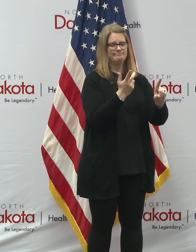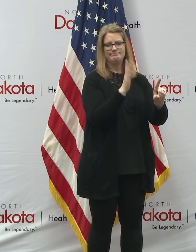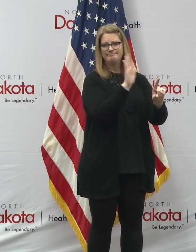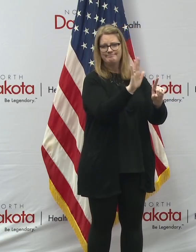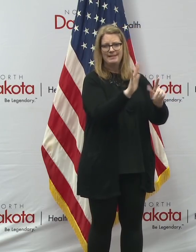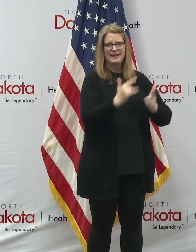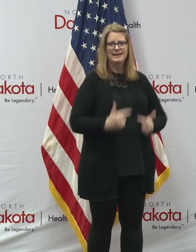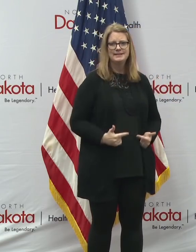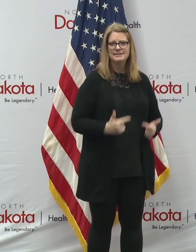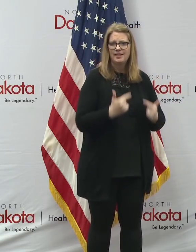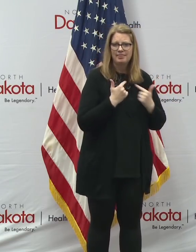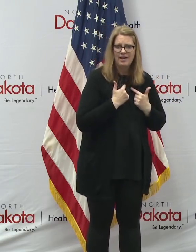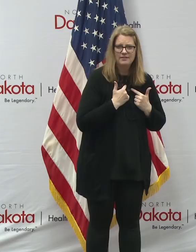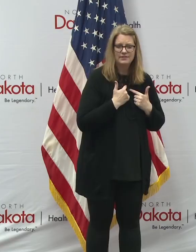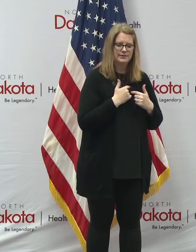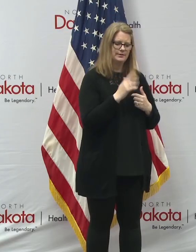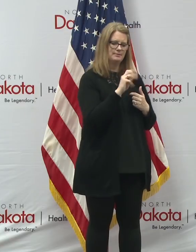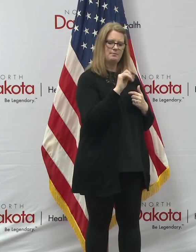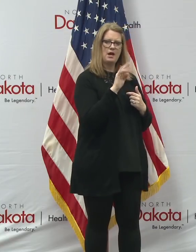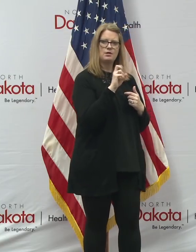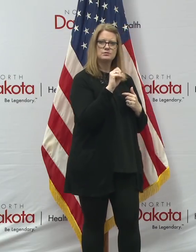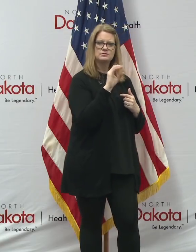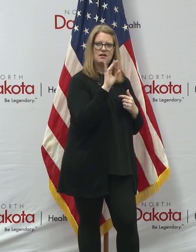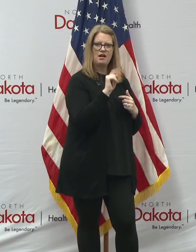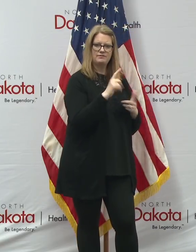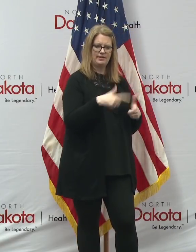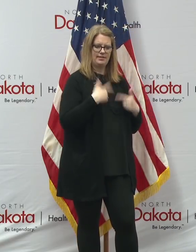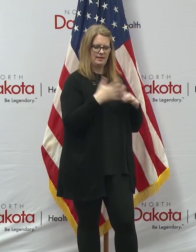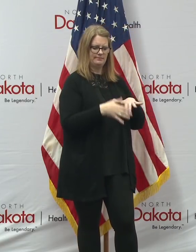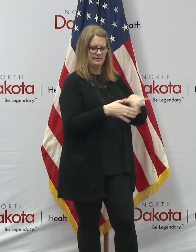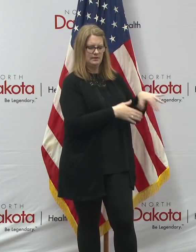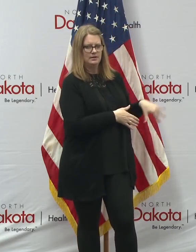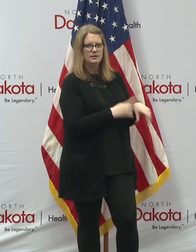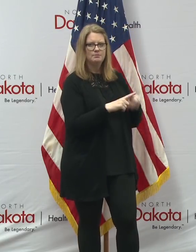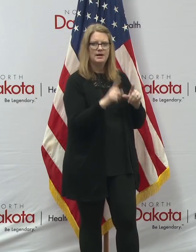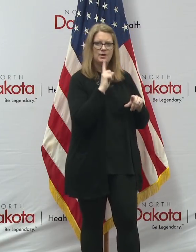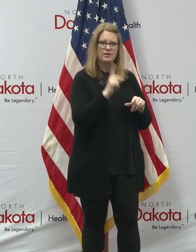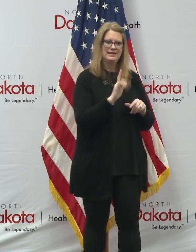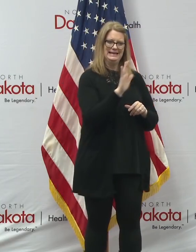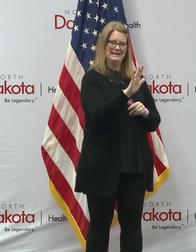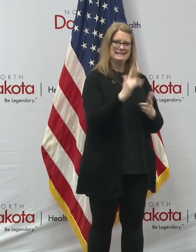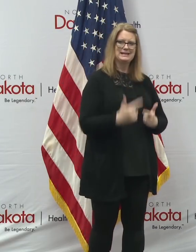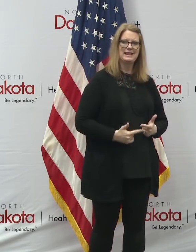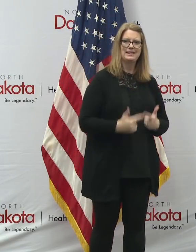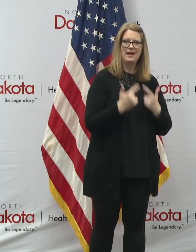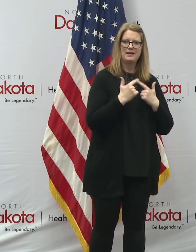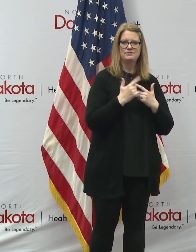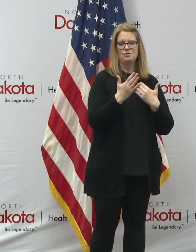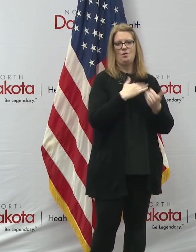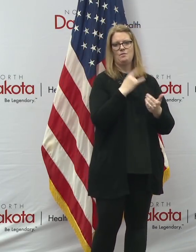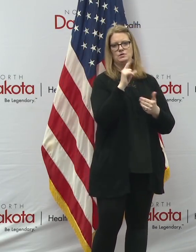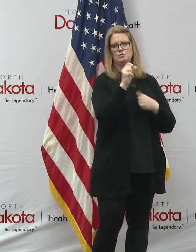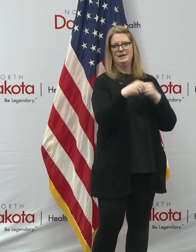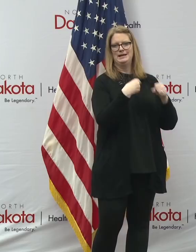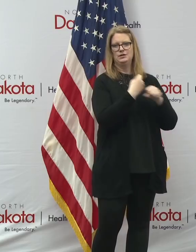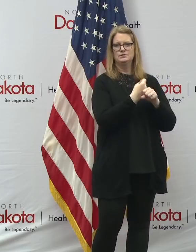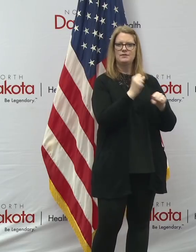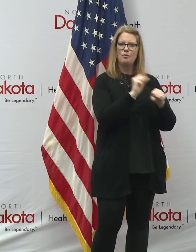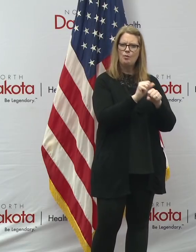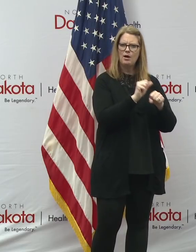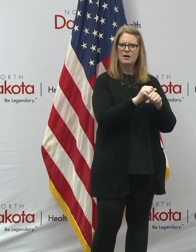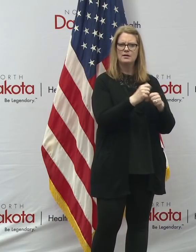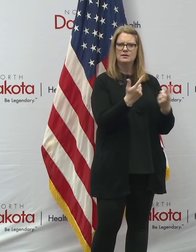uh, his post-Microsoft life, and really in many ways that's been going on since 2000, so almost 20 years worth of work of,